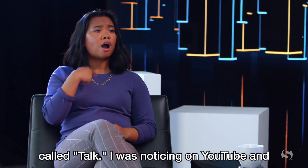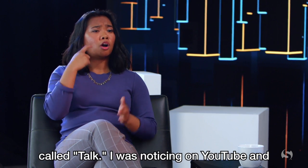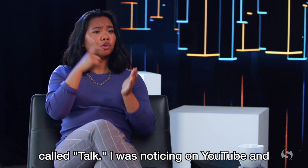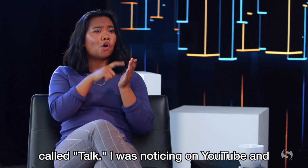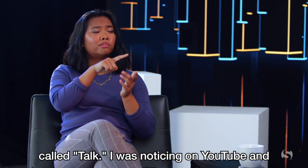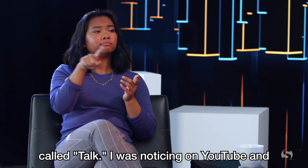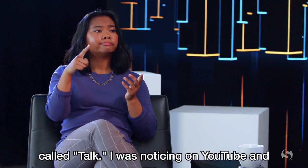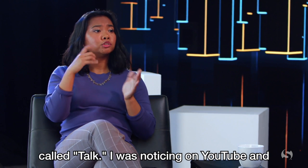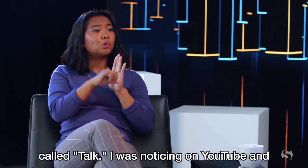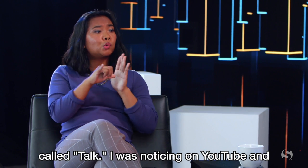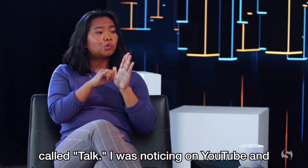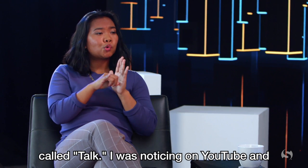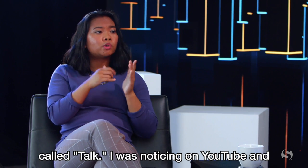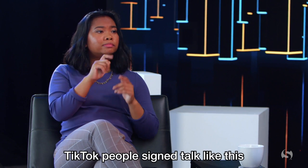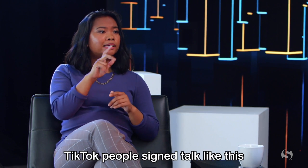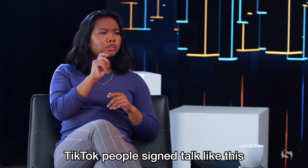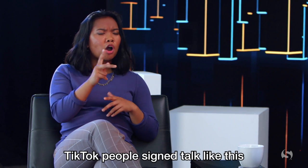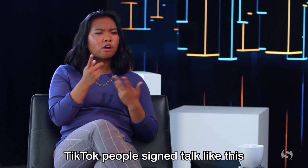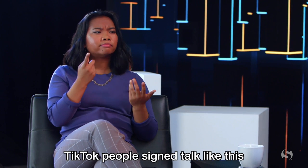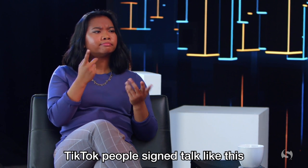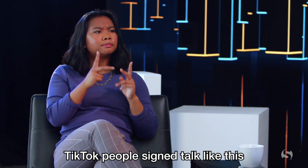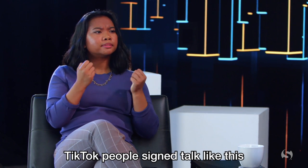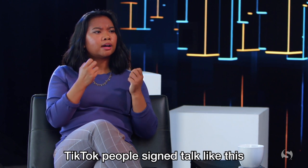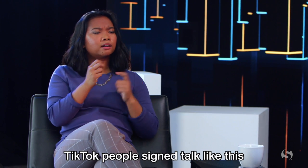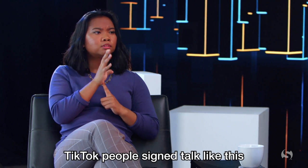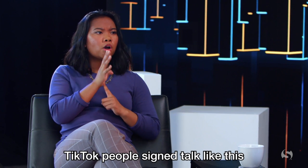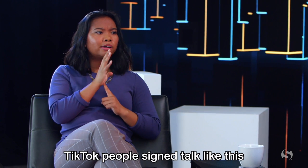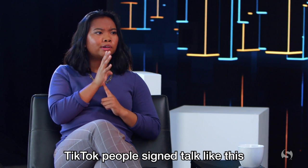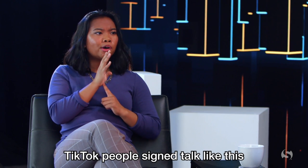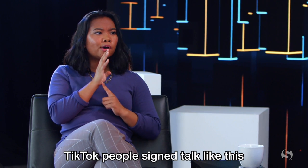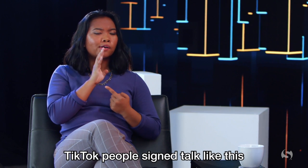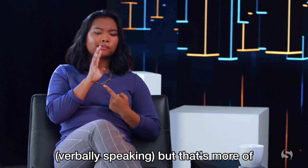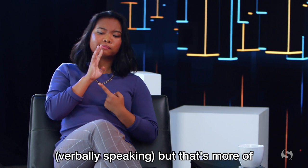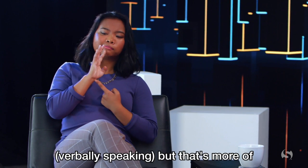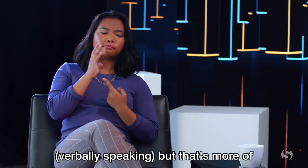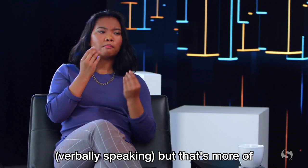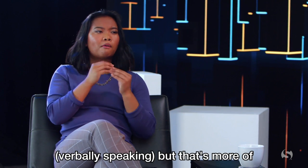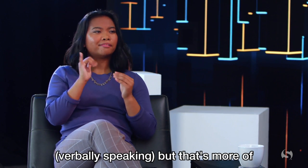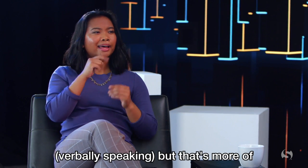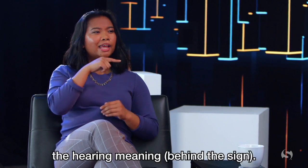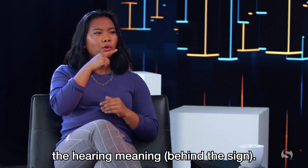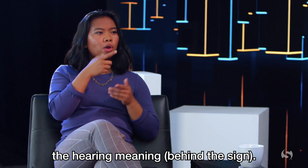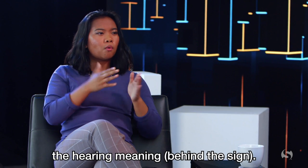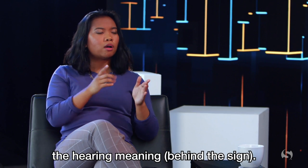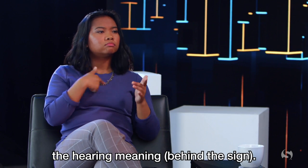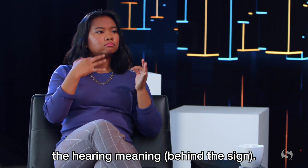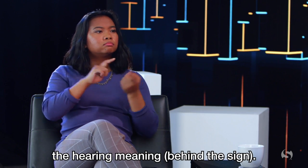I was noticing on YouTube and TikTok, people signed talk like this, verbally speaking. But that's more of the hearing